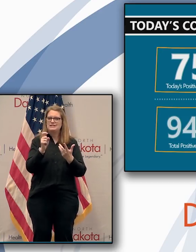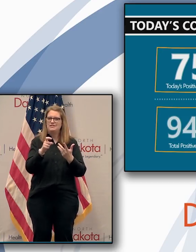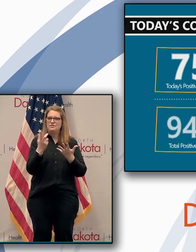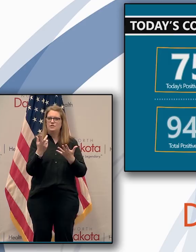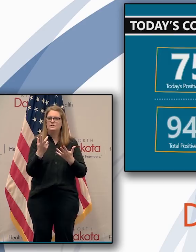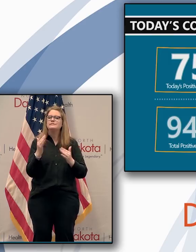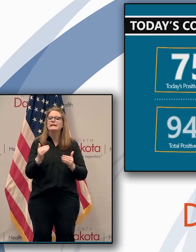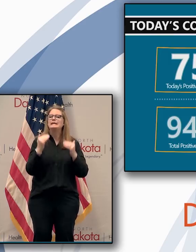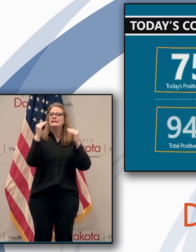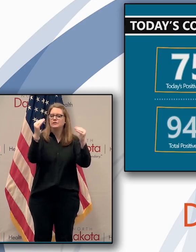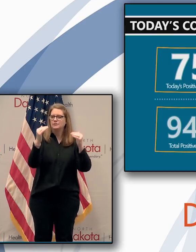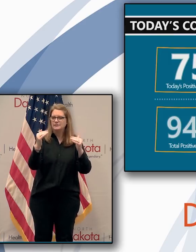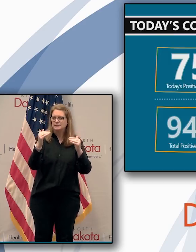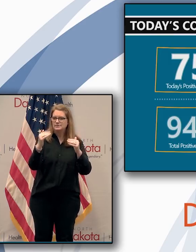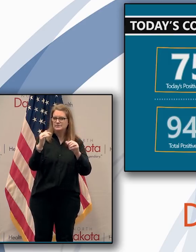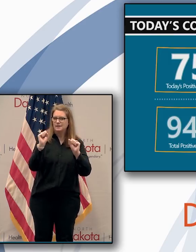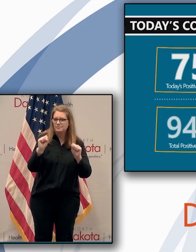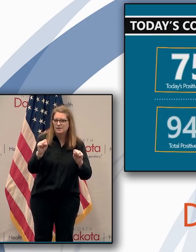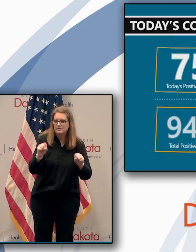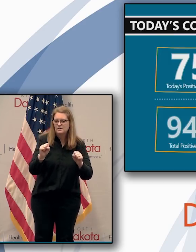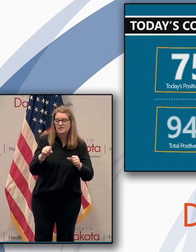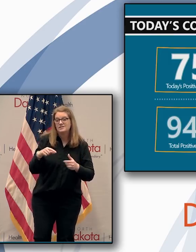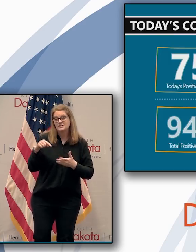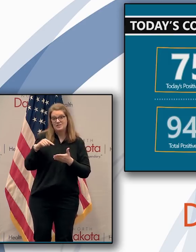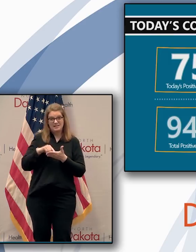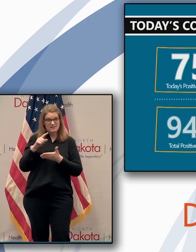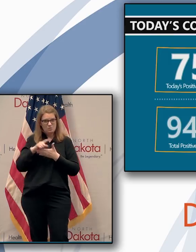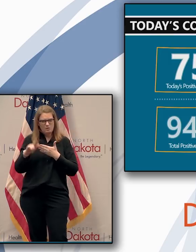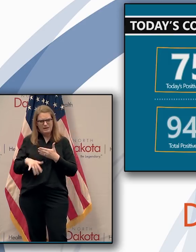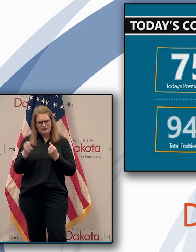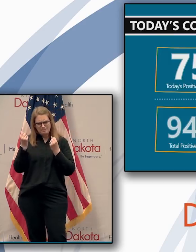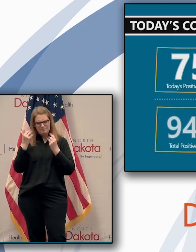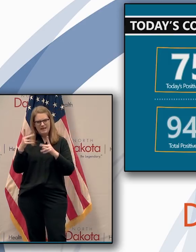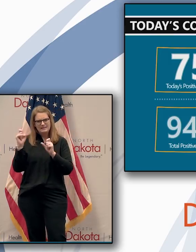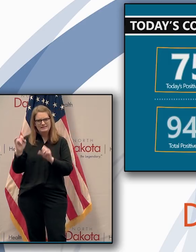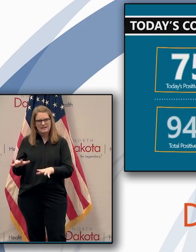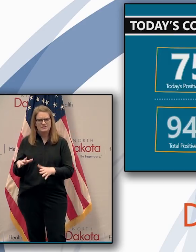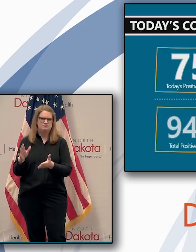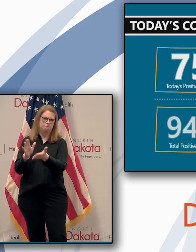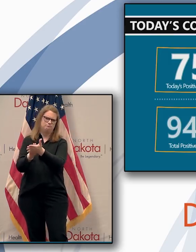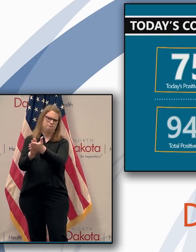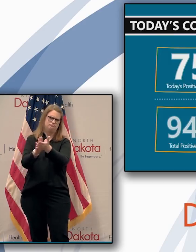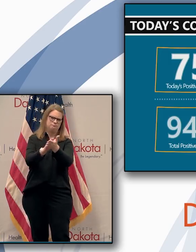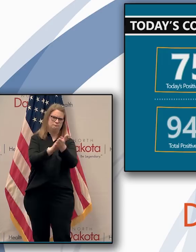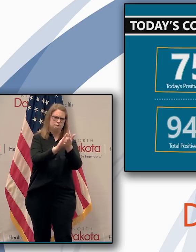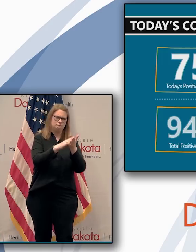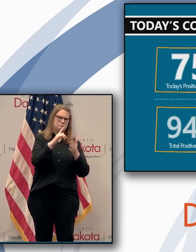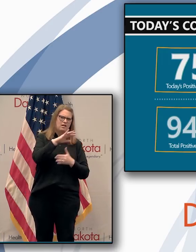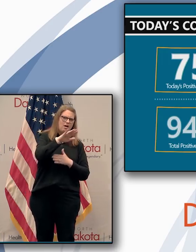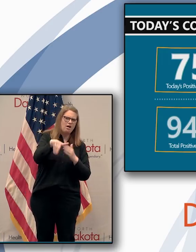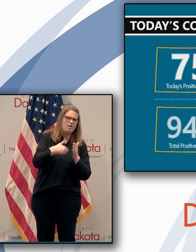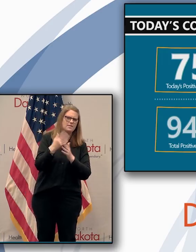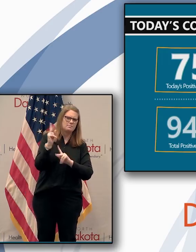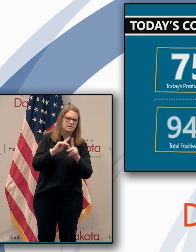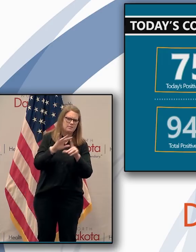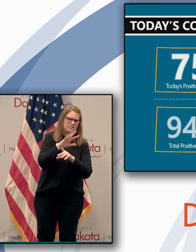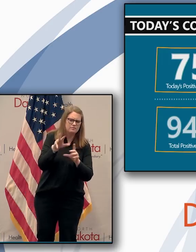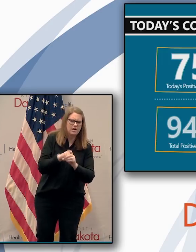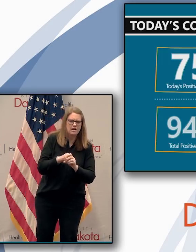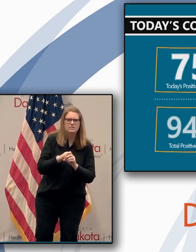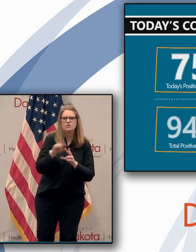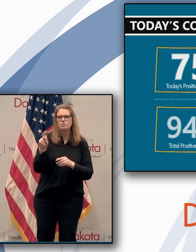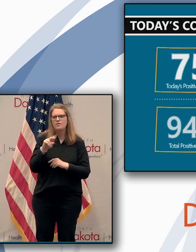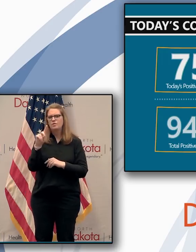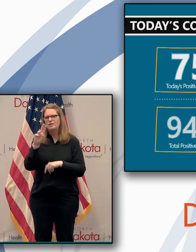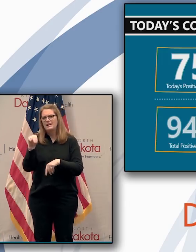report again these high numbers of tests that were done over the weekend. Big shout out to all that were involved, local health officials, North Dakota